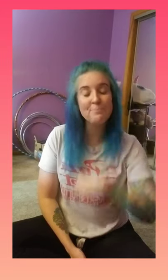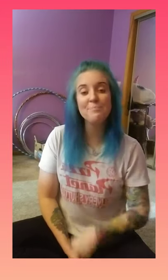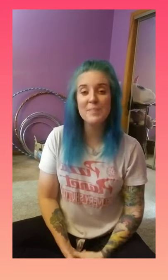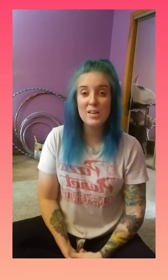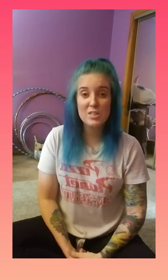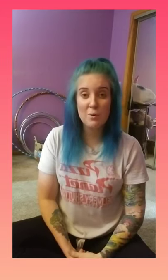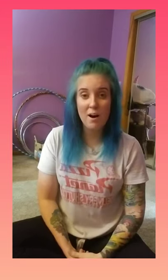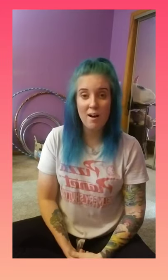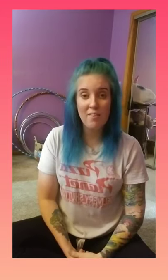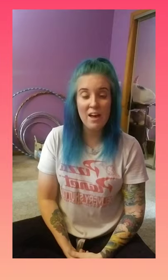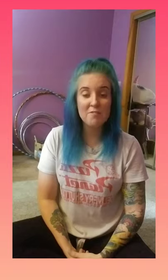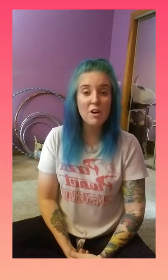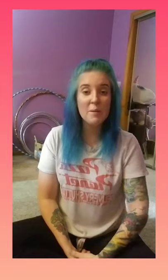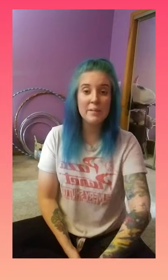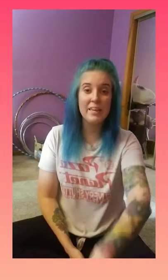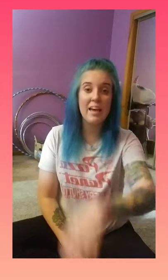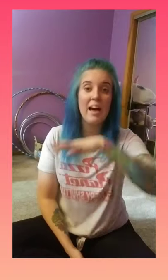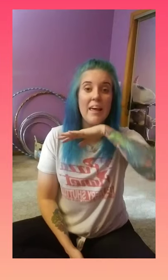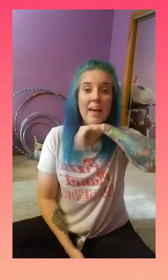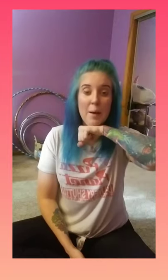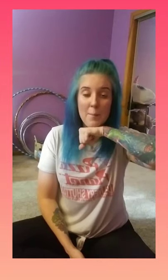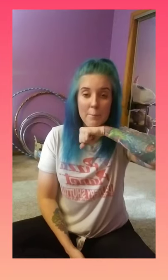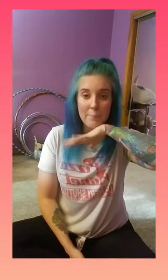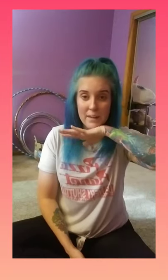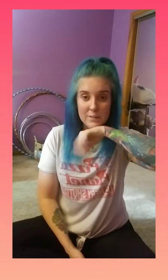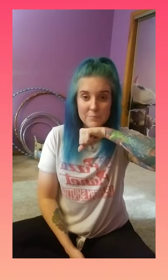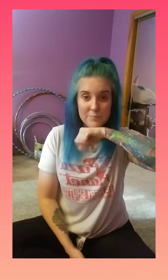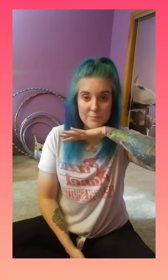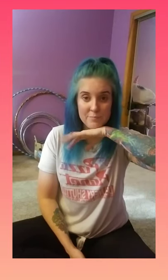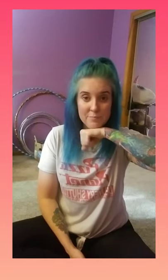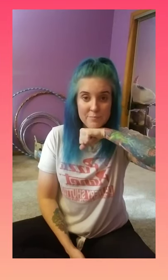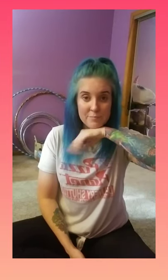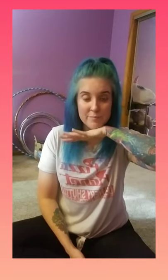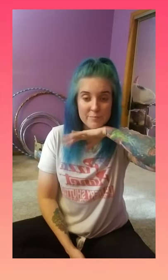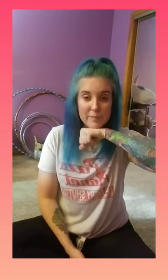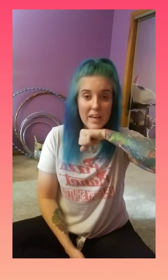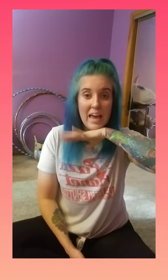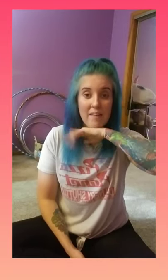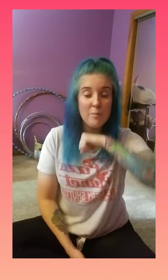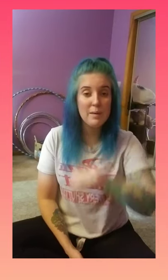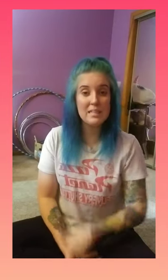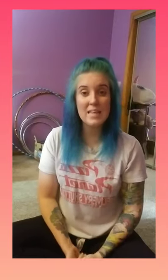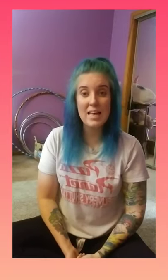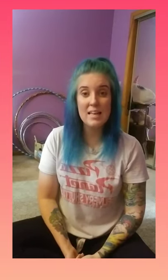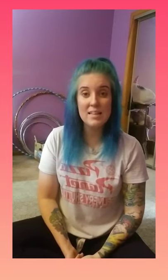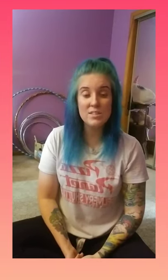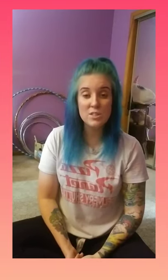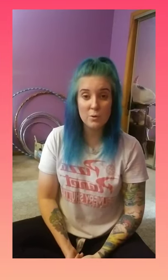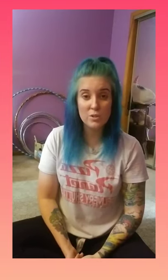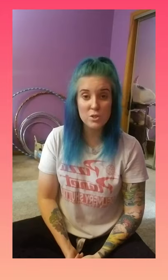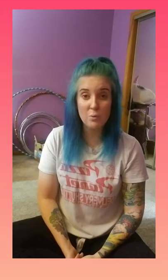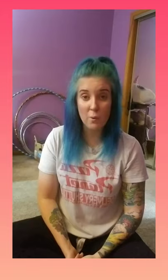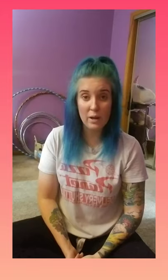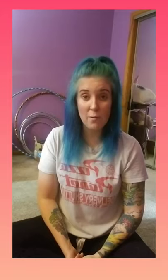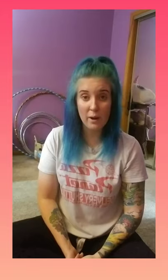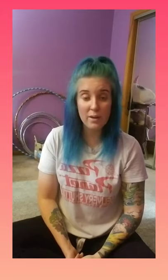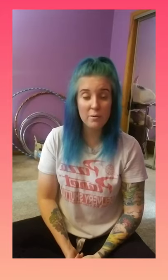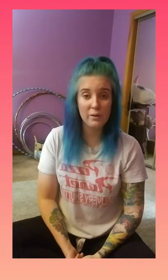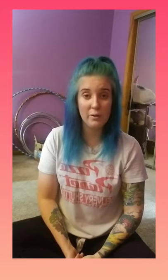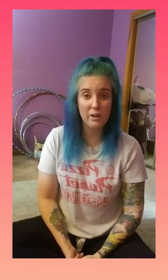So on that farm he had a pig. And the pig says you can do oink oink or you can